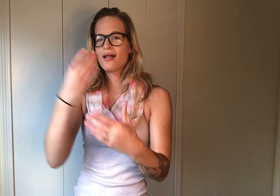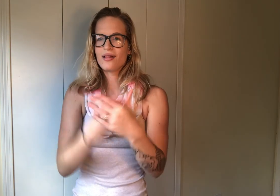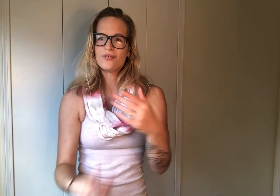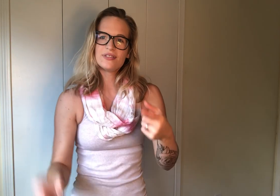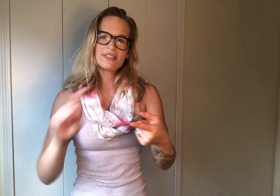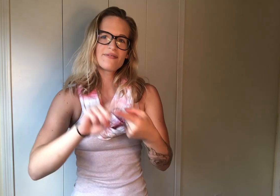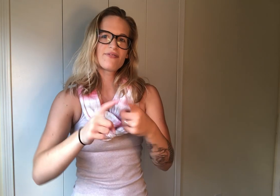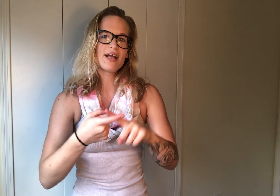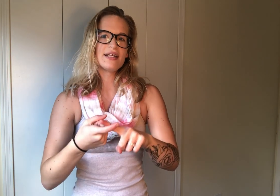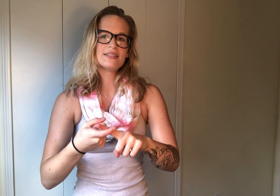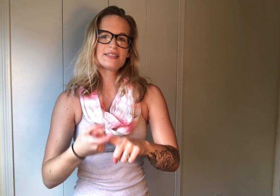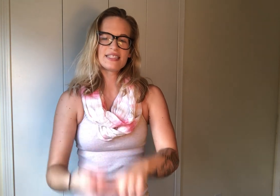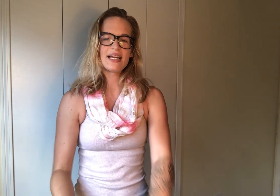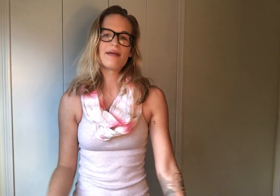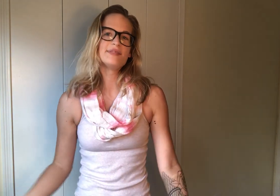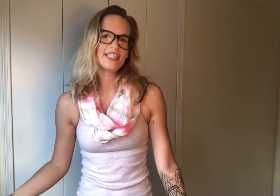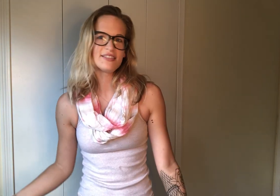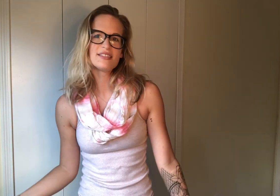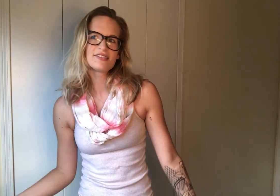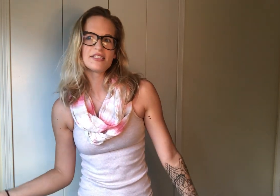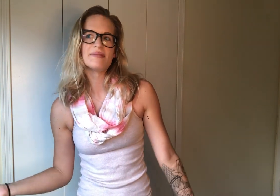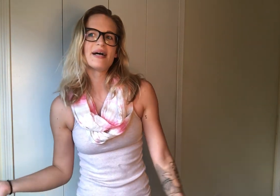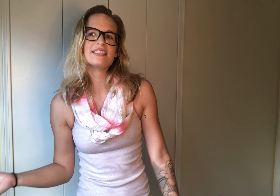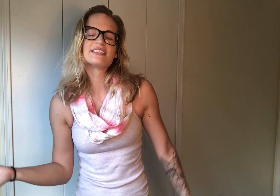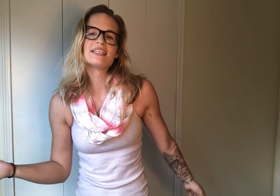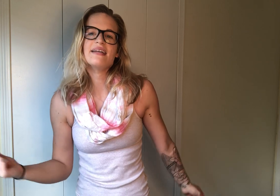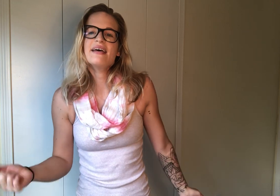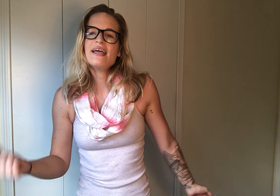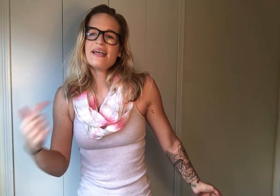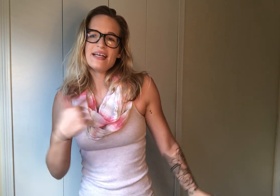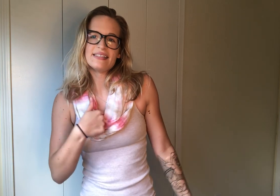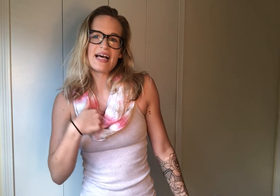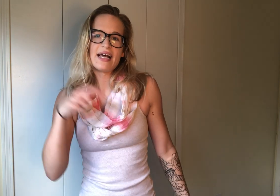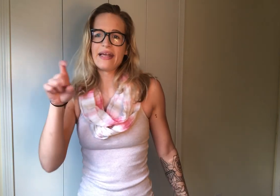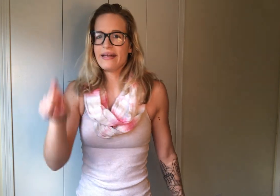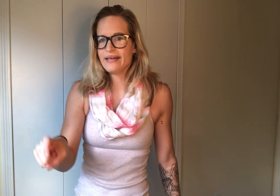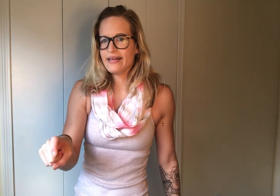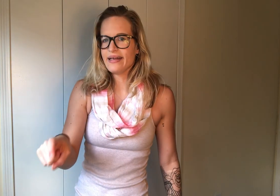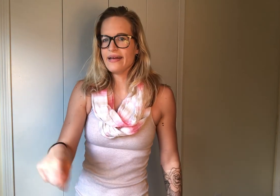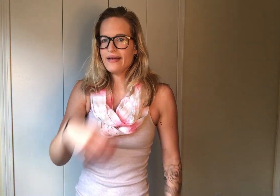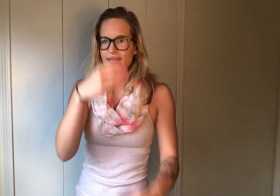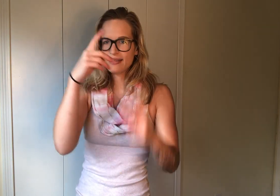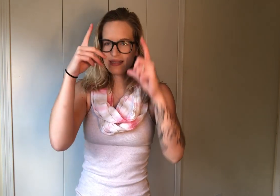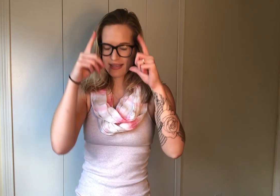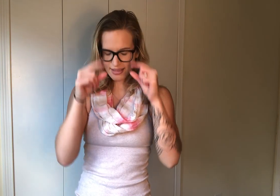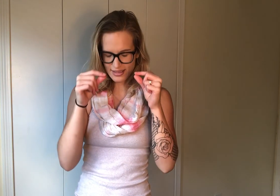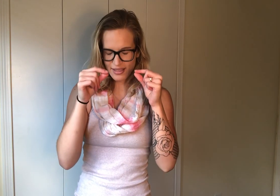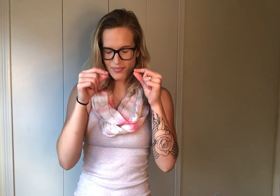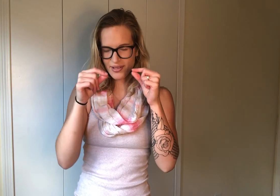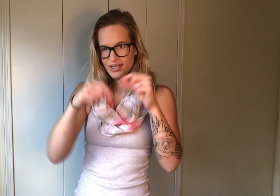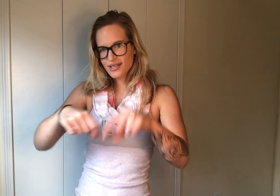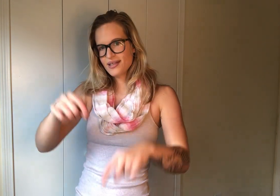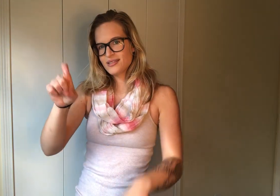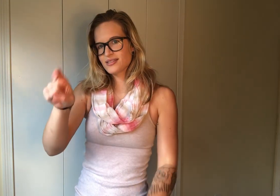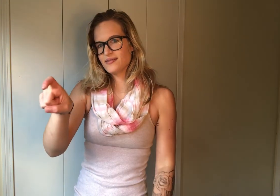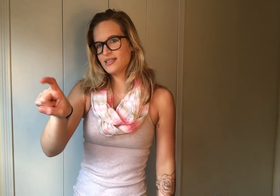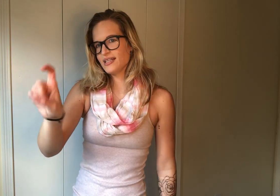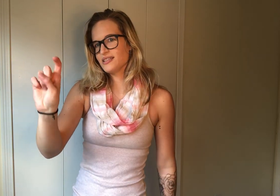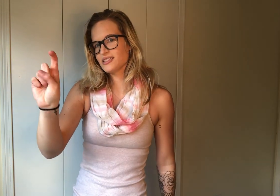losing friends, and I'm chasing sleep, I just said, and I need sleep, so need is